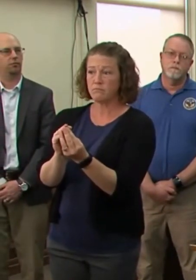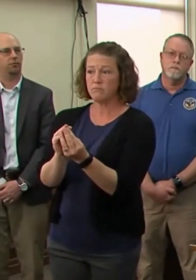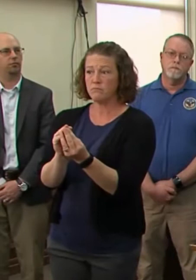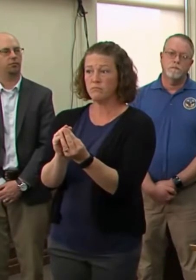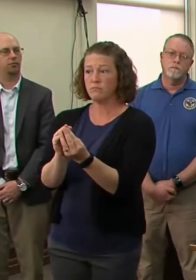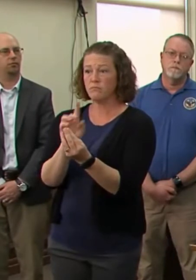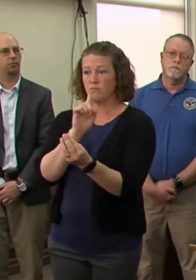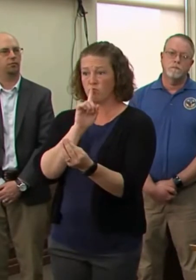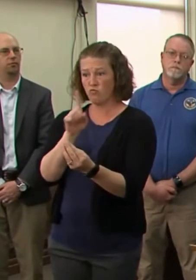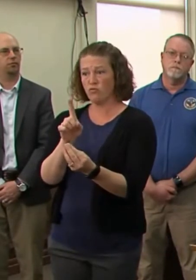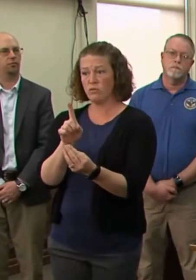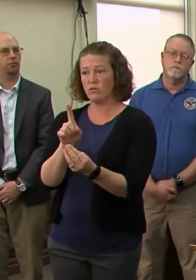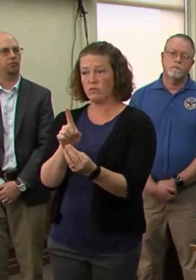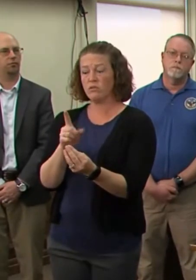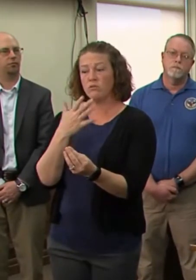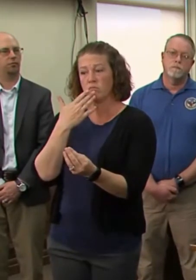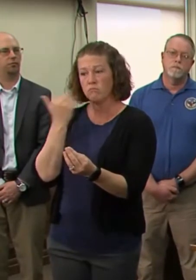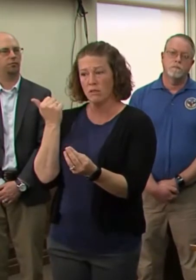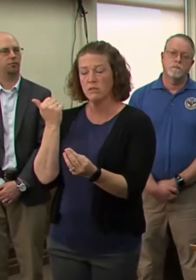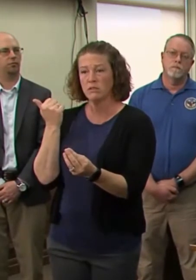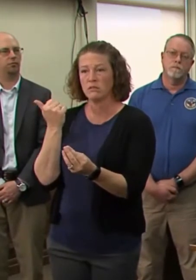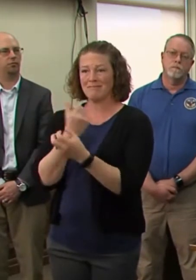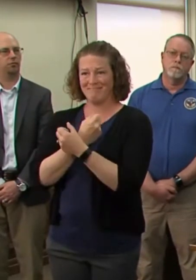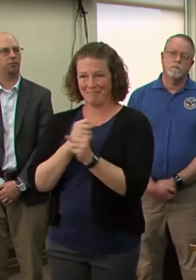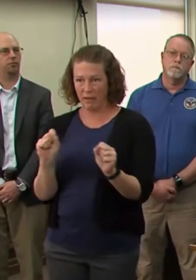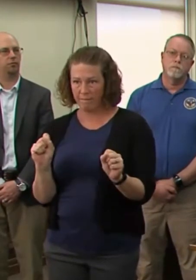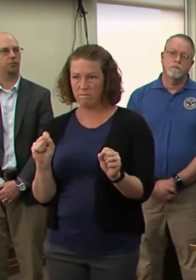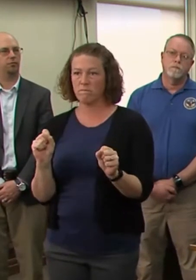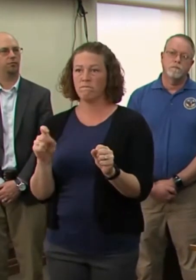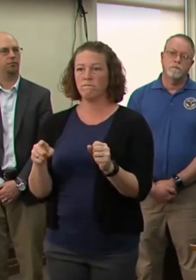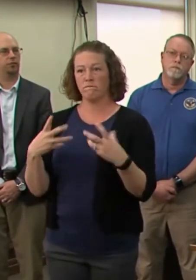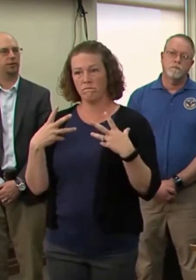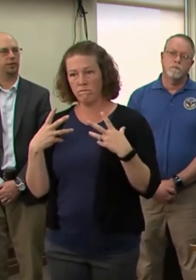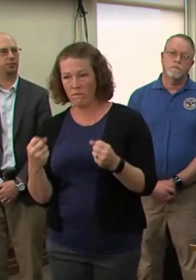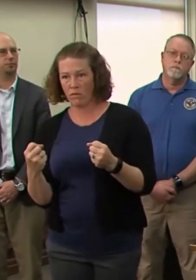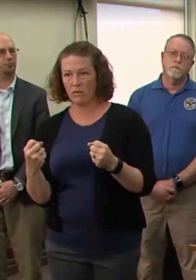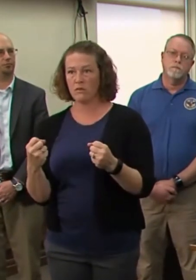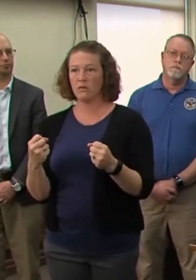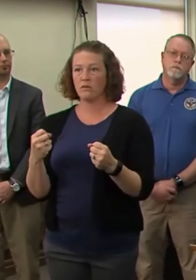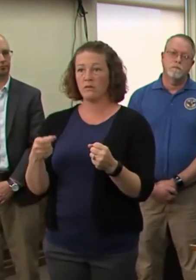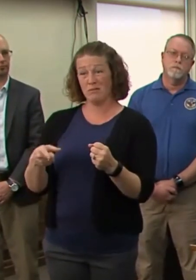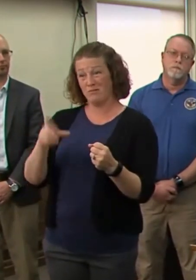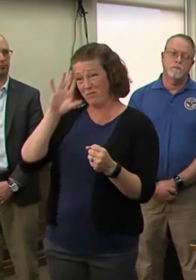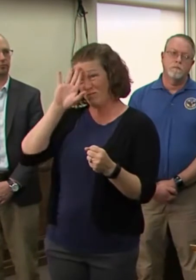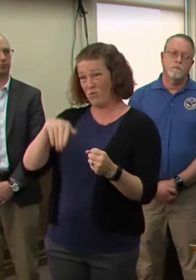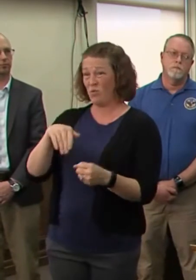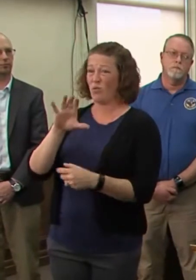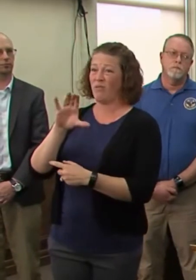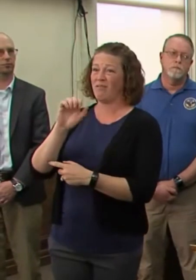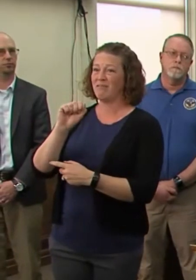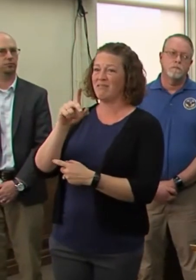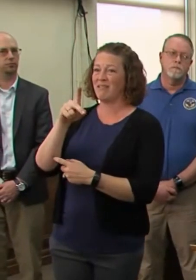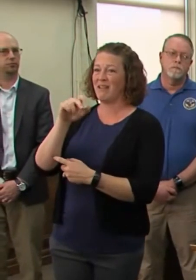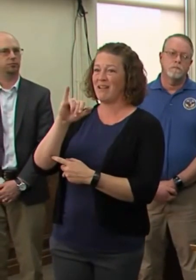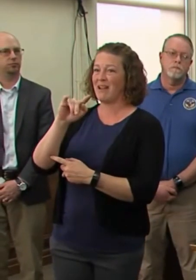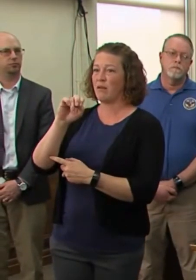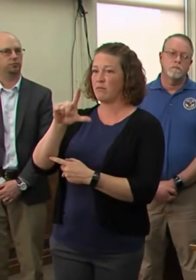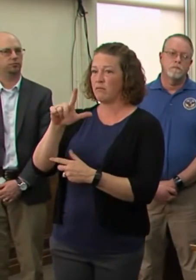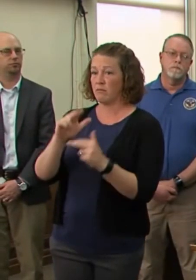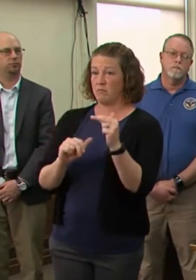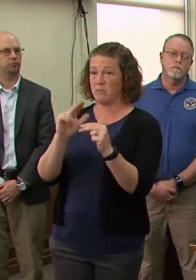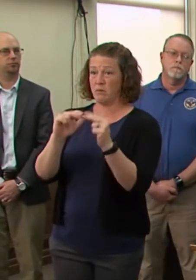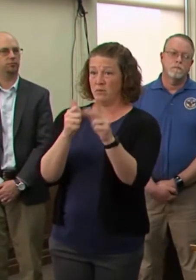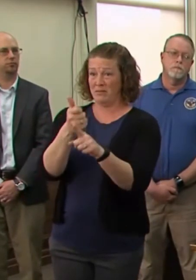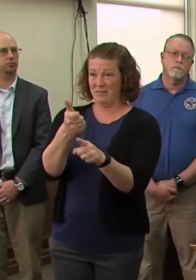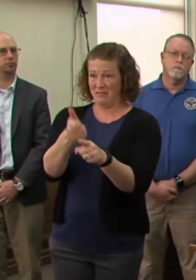a way that's healthy and safe. You know that when you open up the Capitol, you're not just talking about the 177 members of the